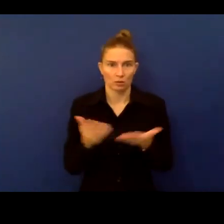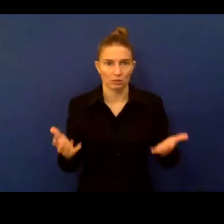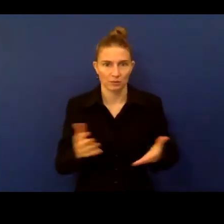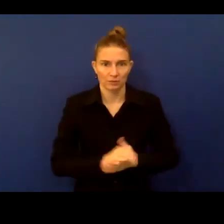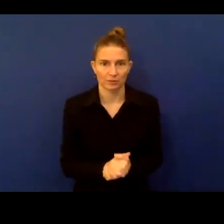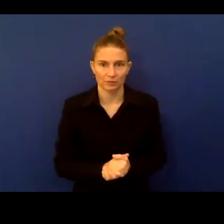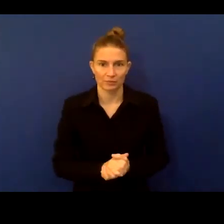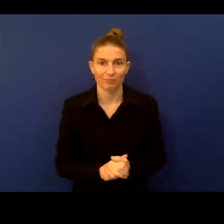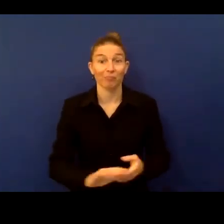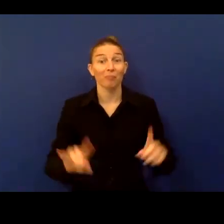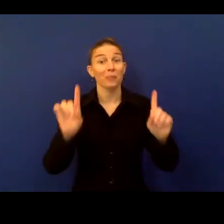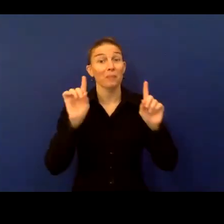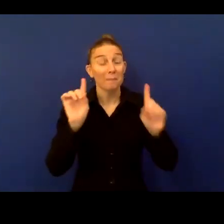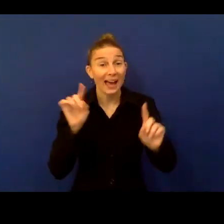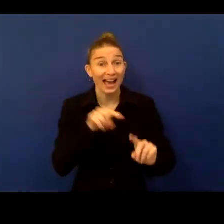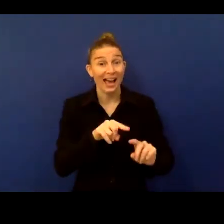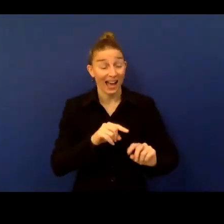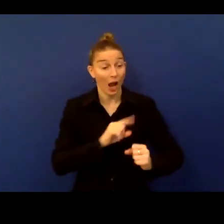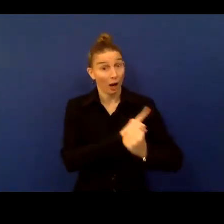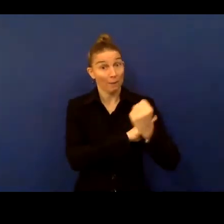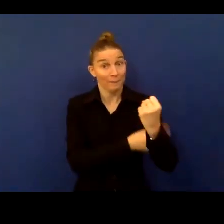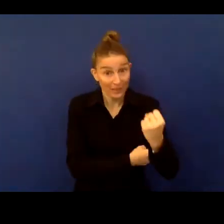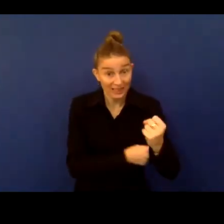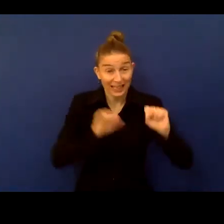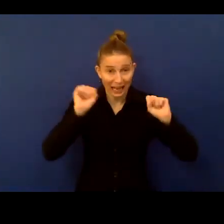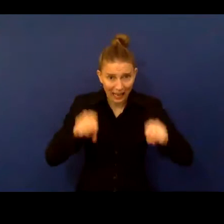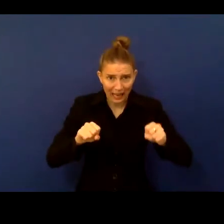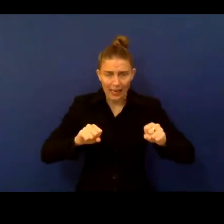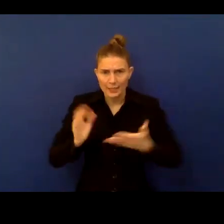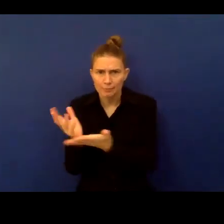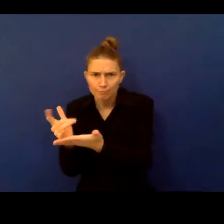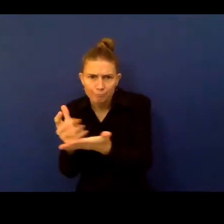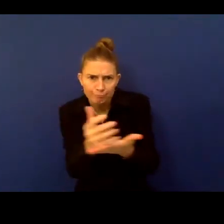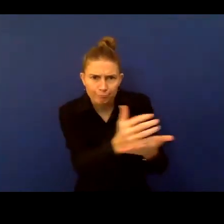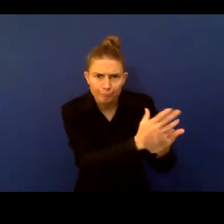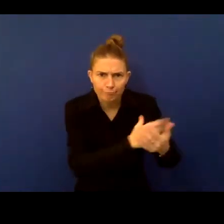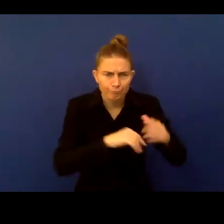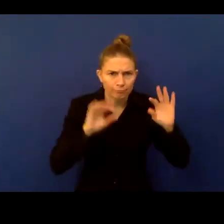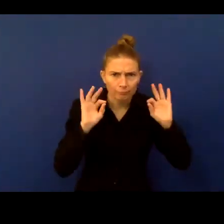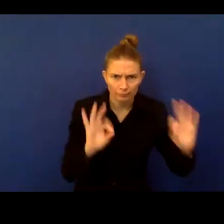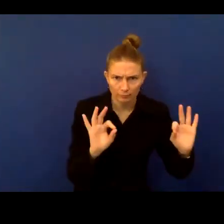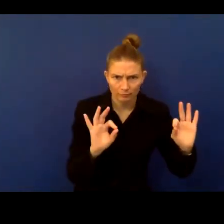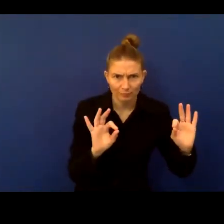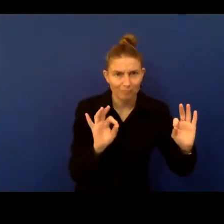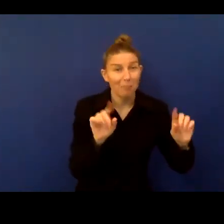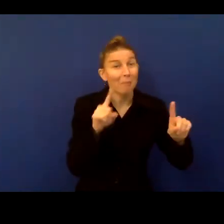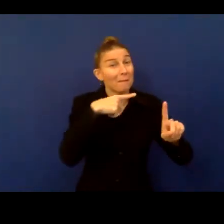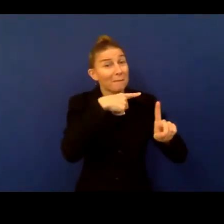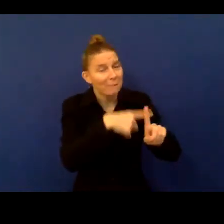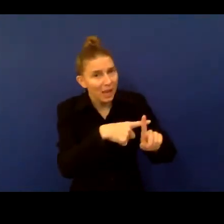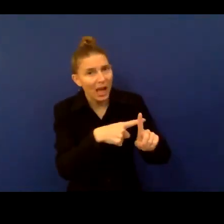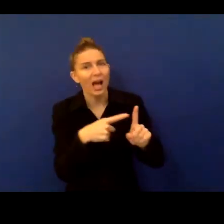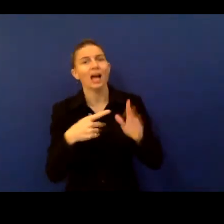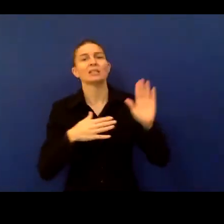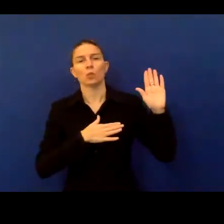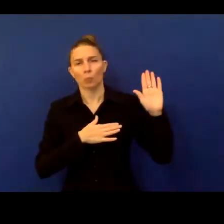collect data and then for that data to be used to inform decision making is critical. But we also need to ensure that there's a commitment to collecting the